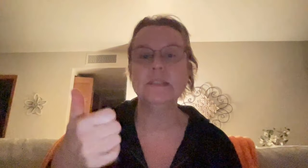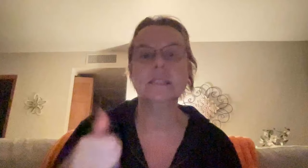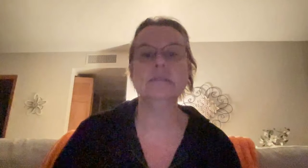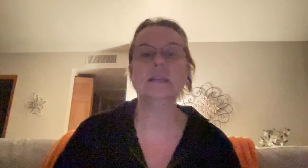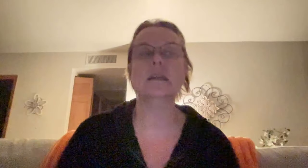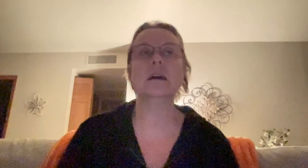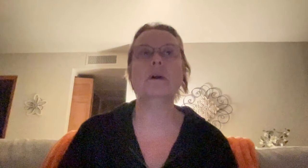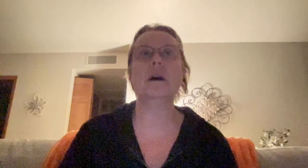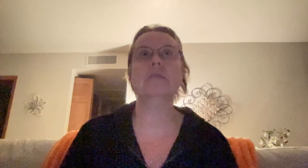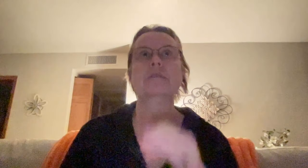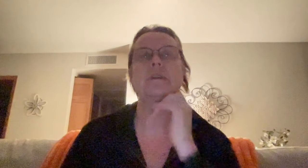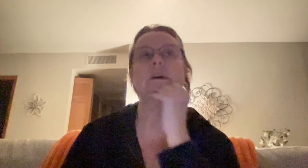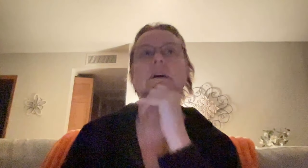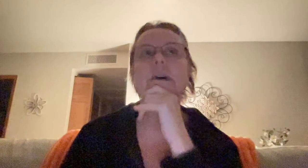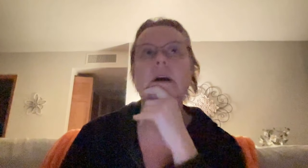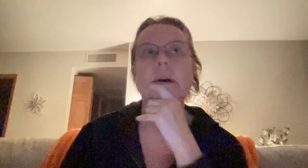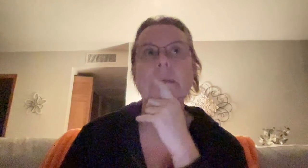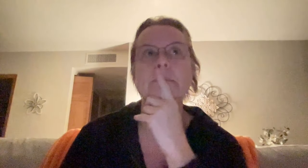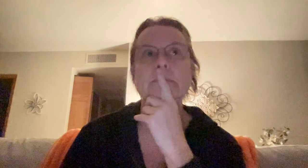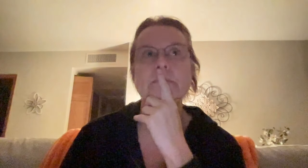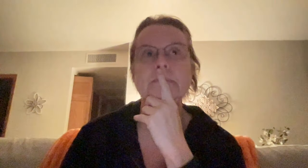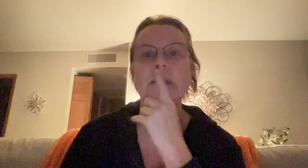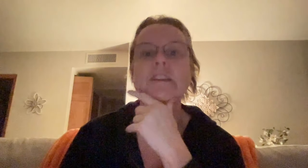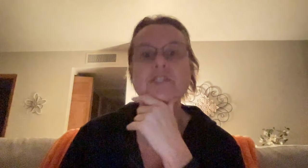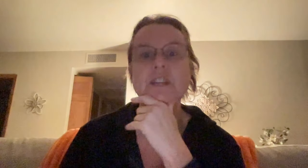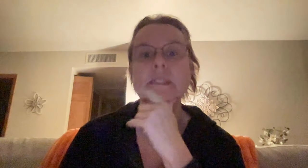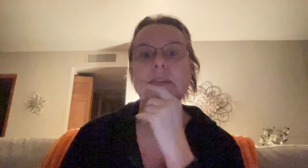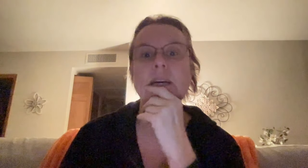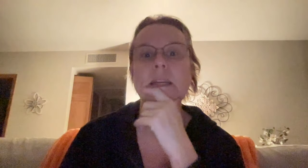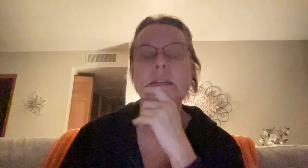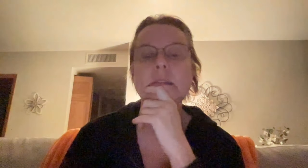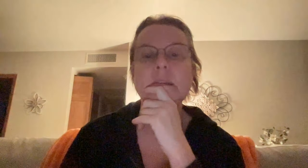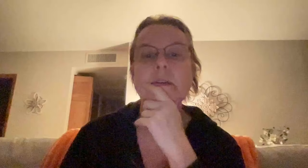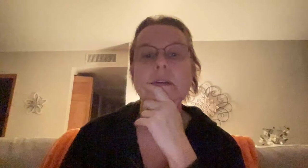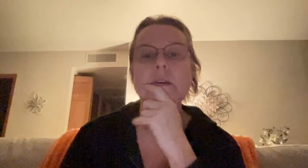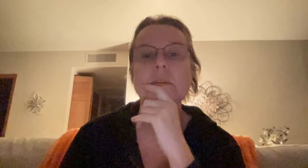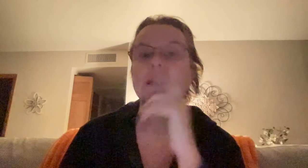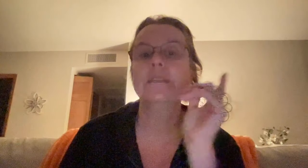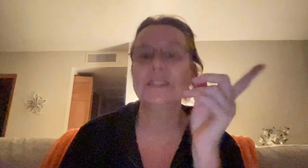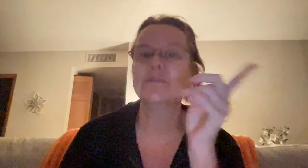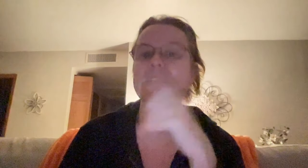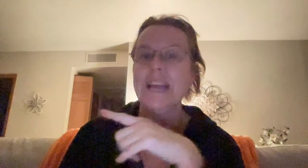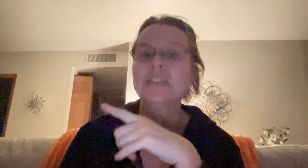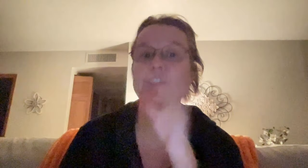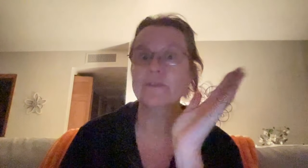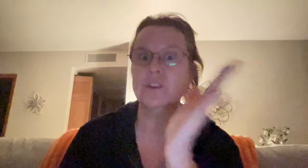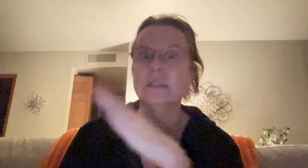defensive. It can come off, um, like you're justifying. But again, that's really an extroverted